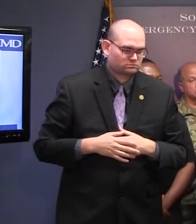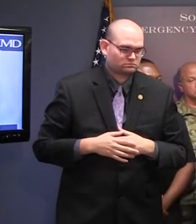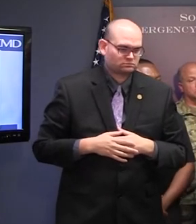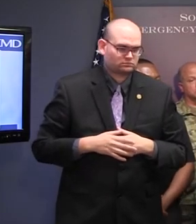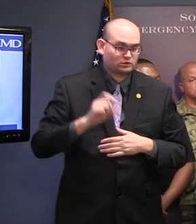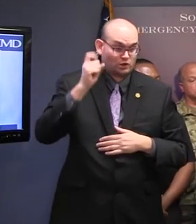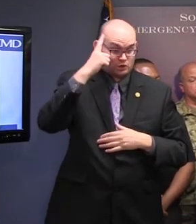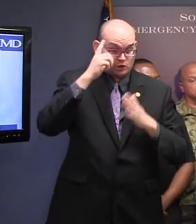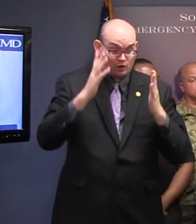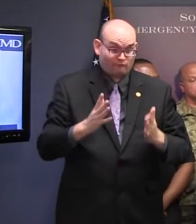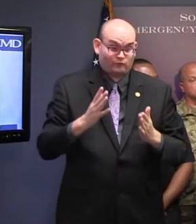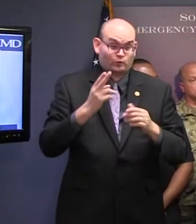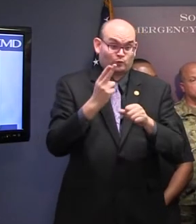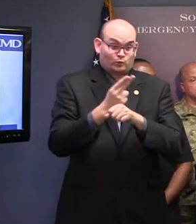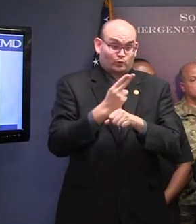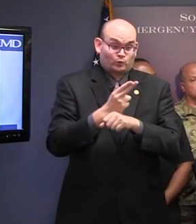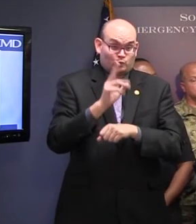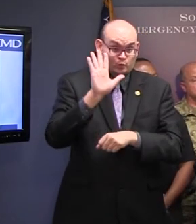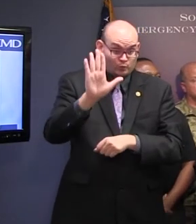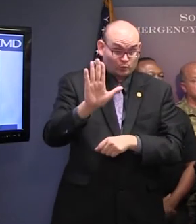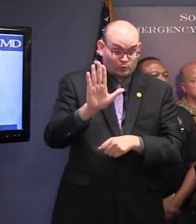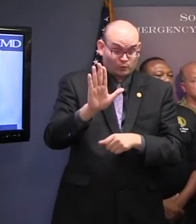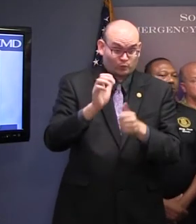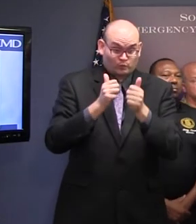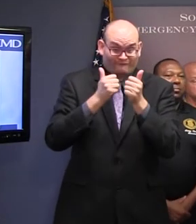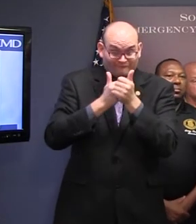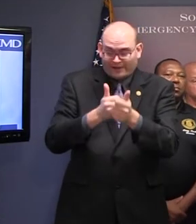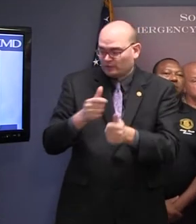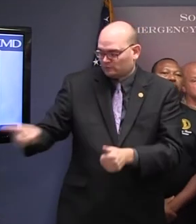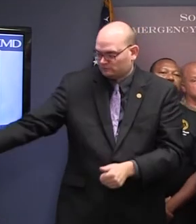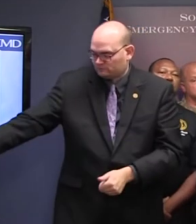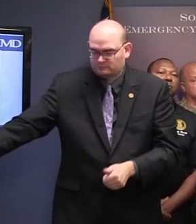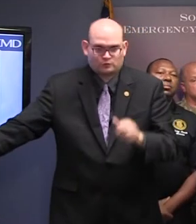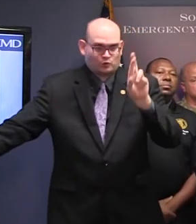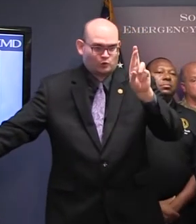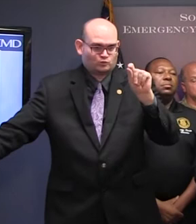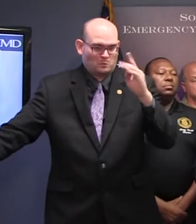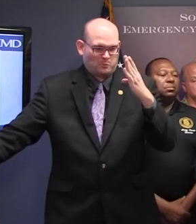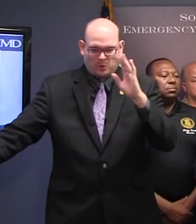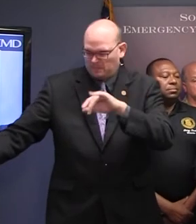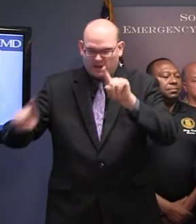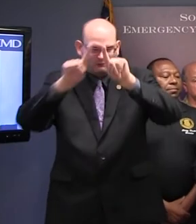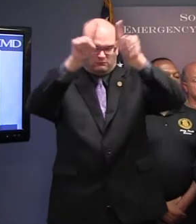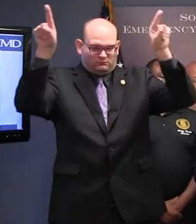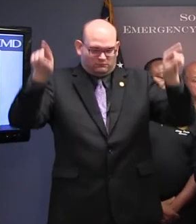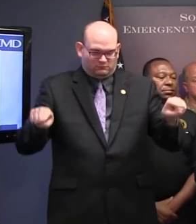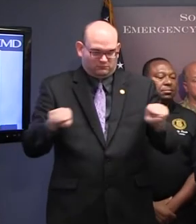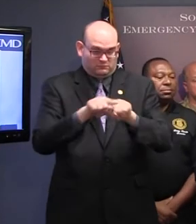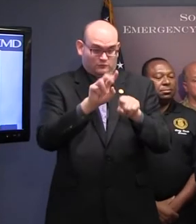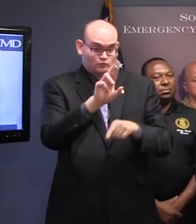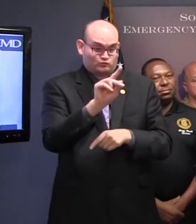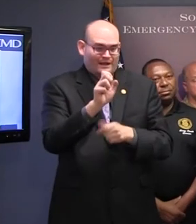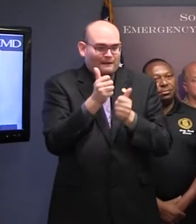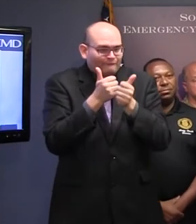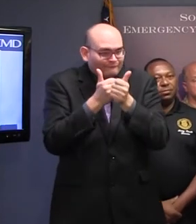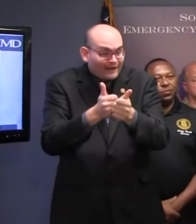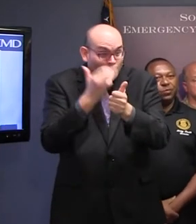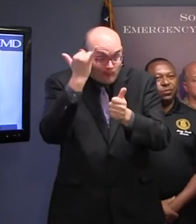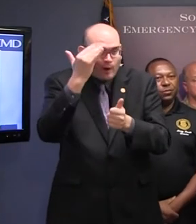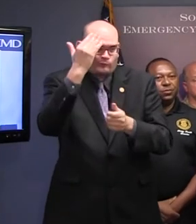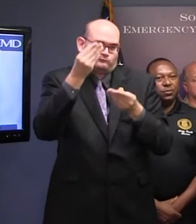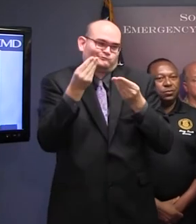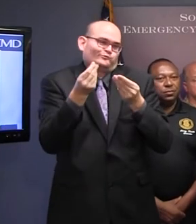use your designated evacuation route. This plan is only going to work for us if it's dispersed traffic. So know your map,